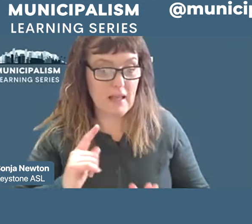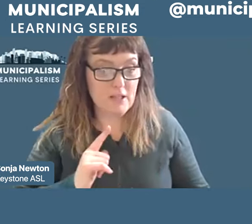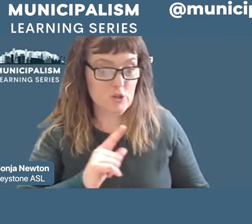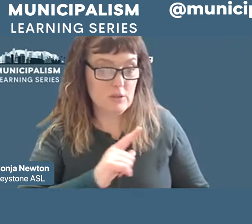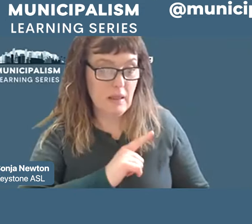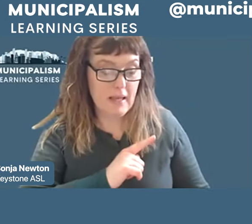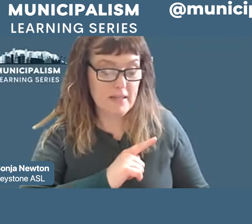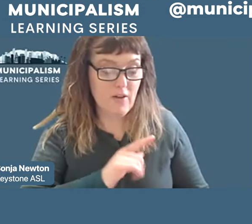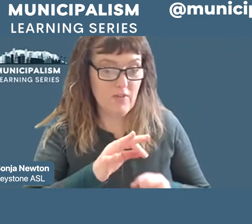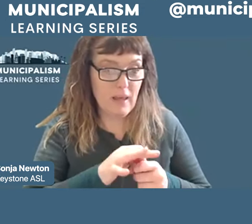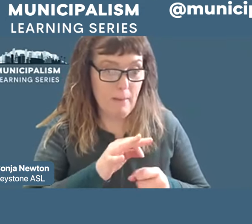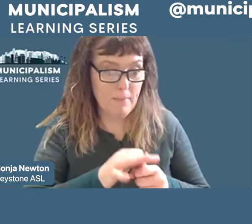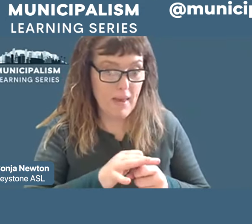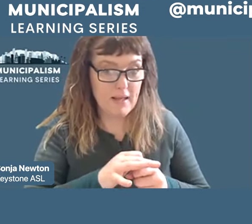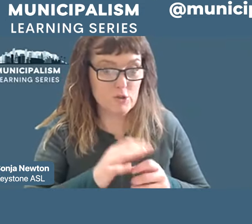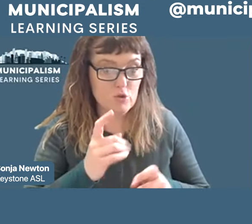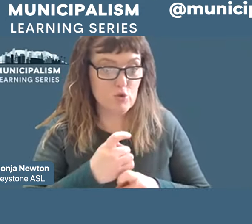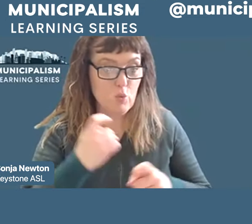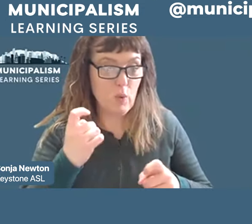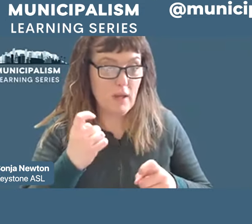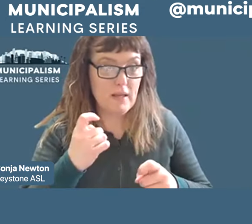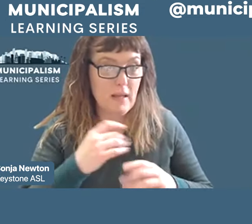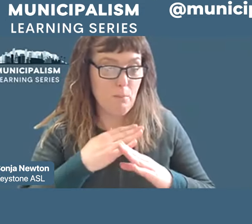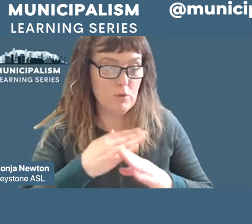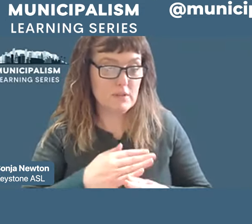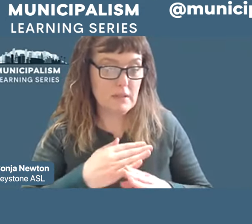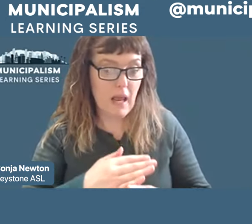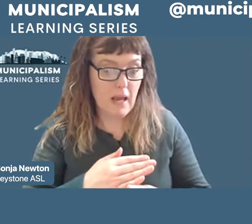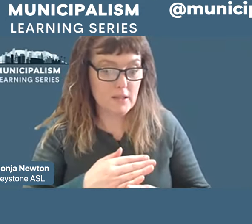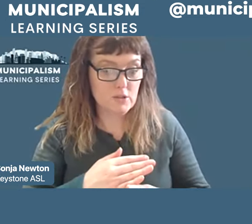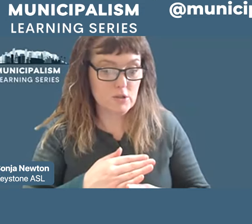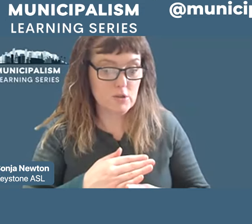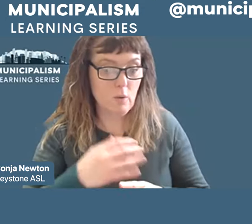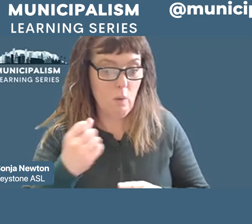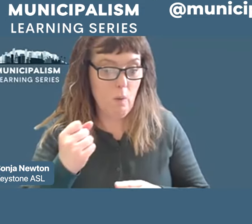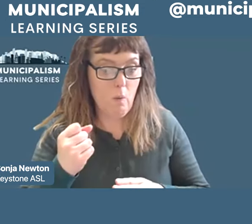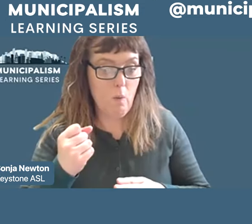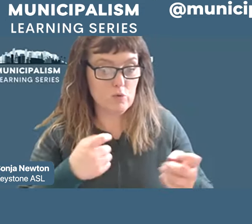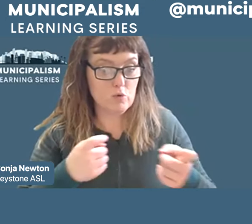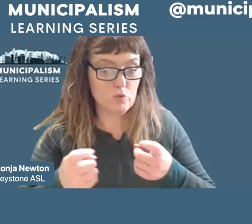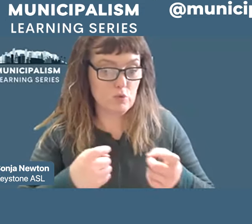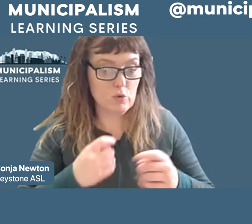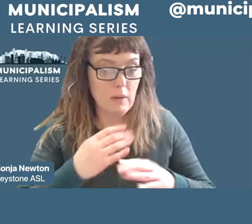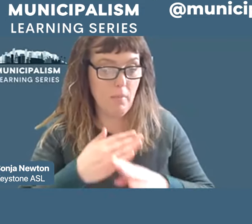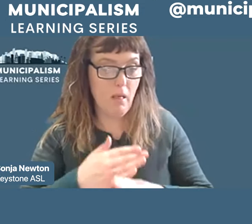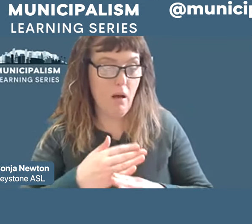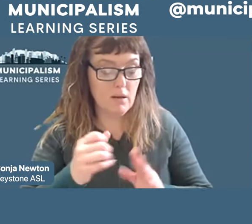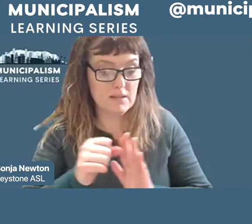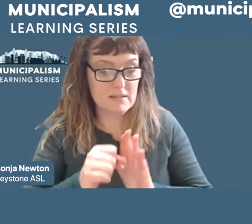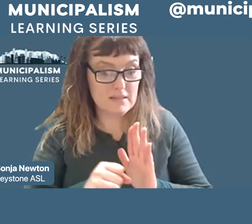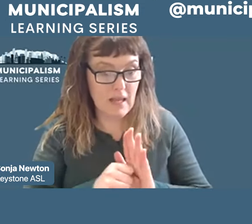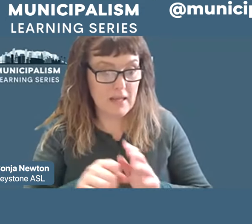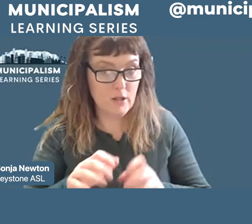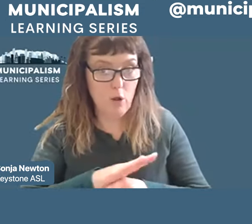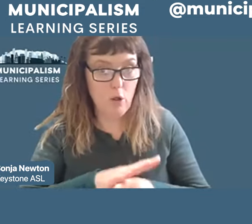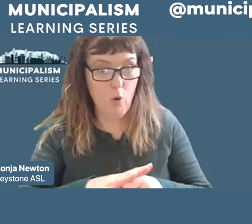in order to win and protect home rule and to block state preemption of local initiatives. We